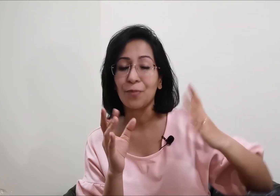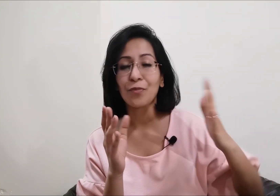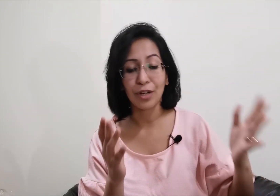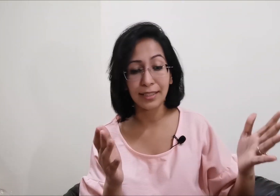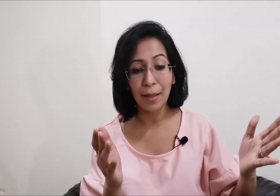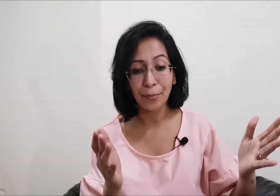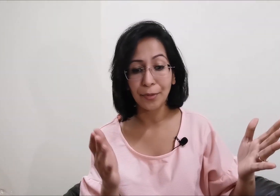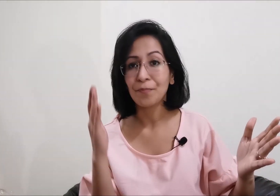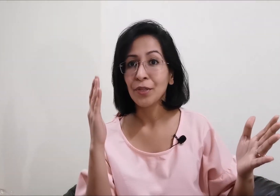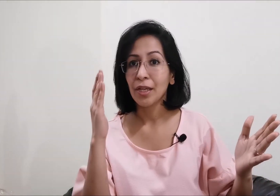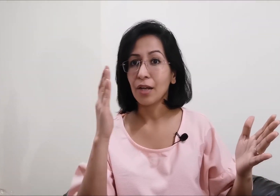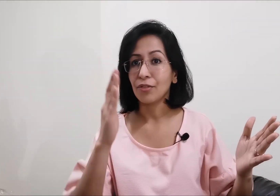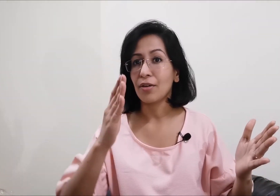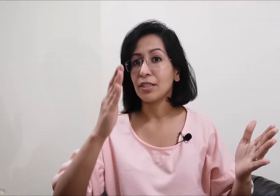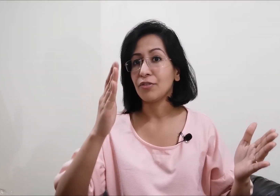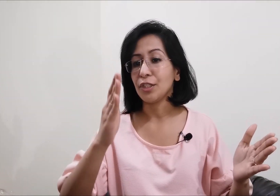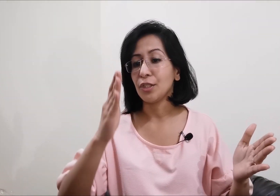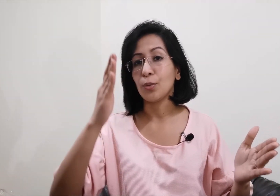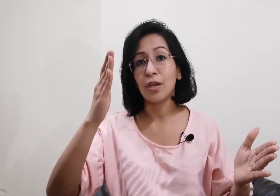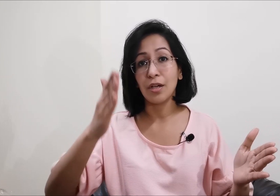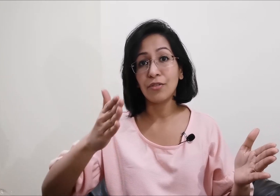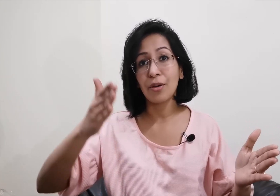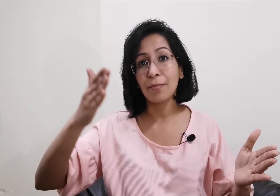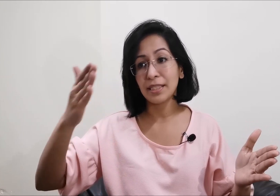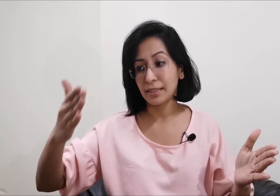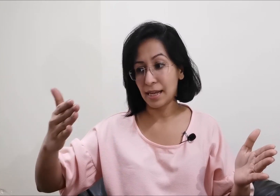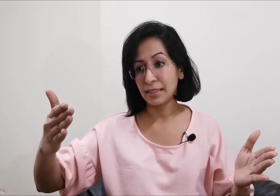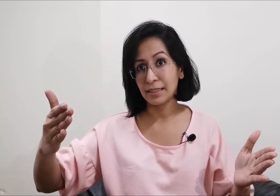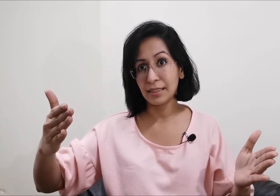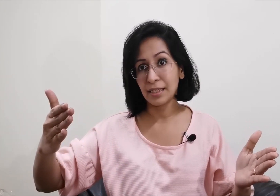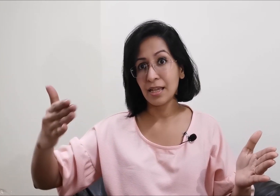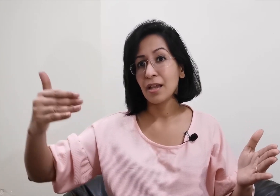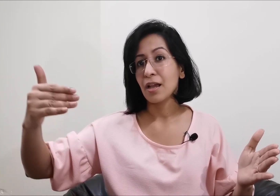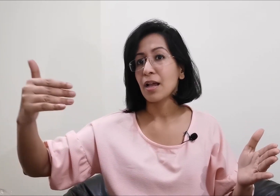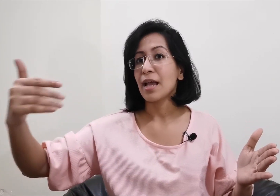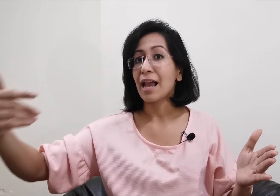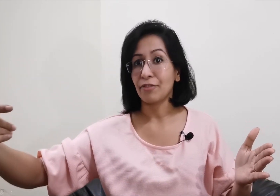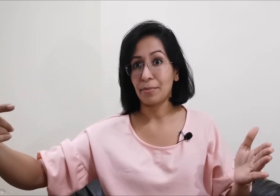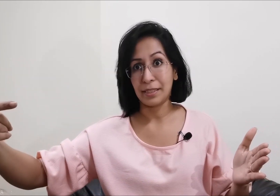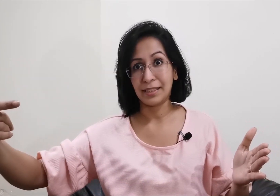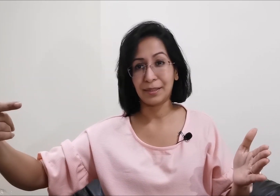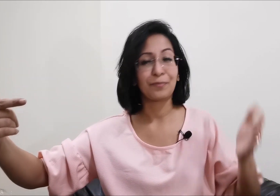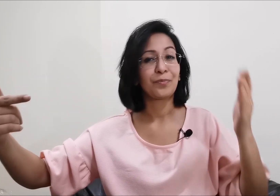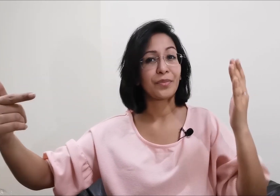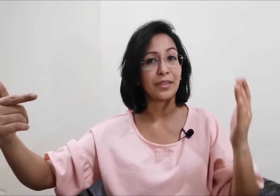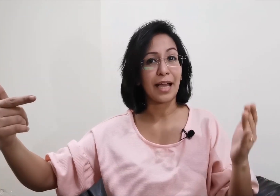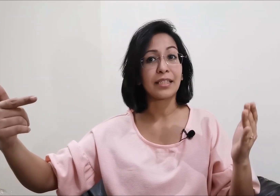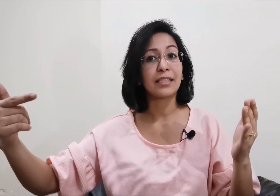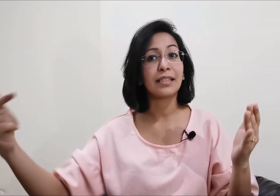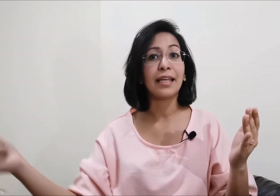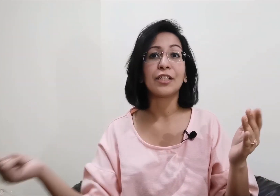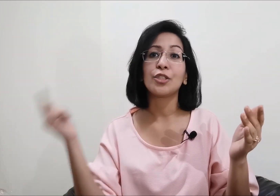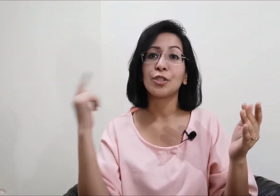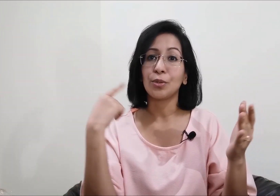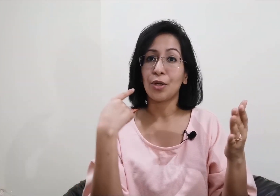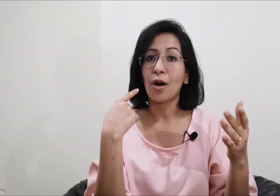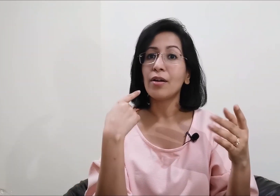for example if there is a video learn from mistakes alphabets that is linked to your